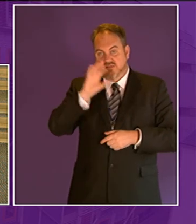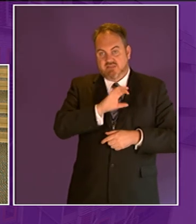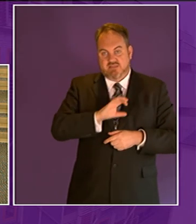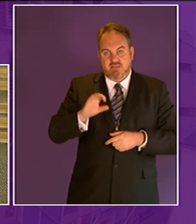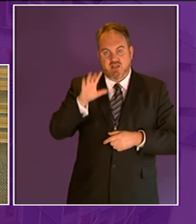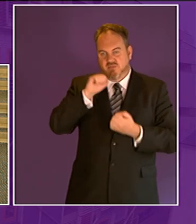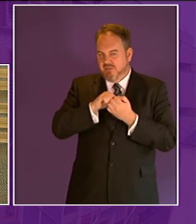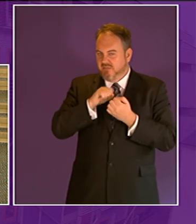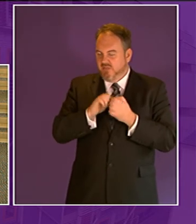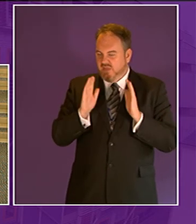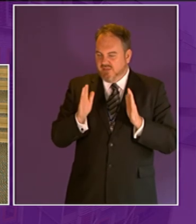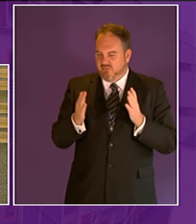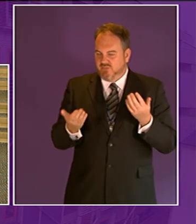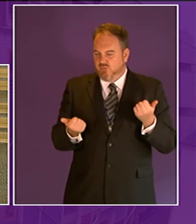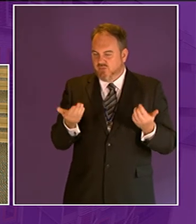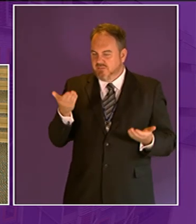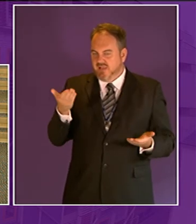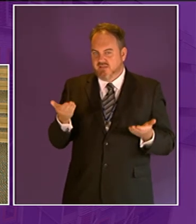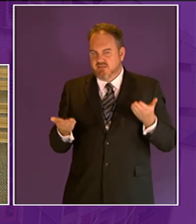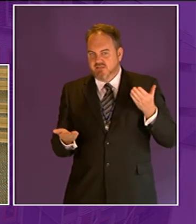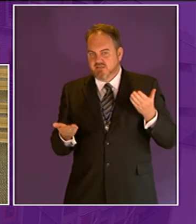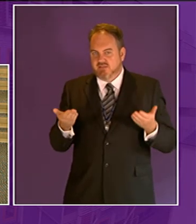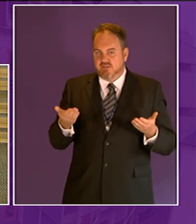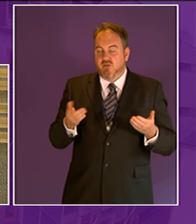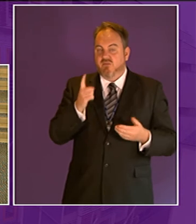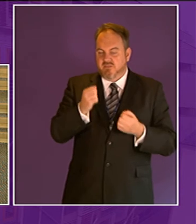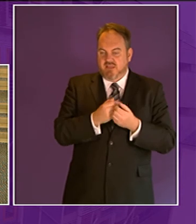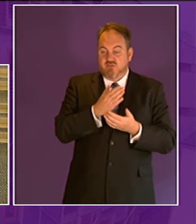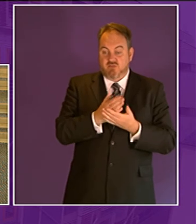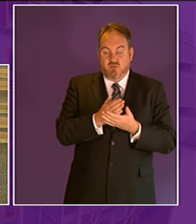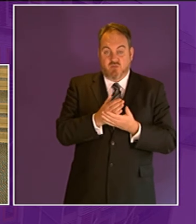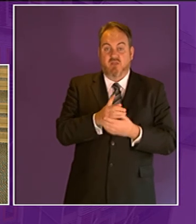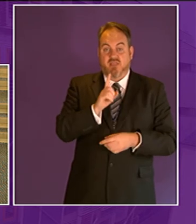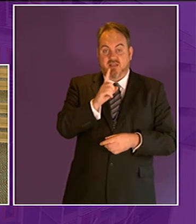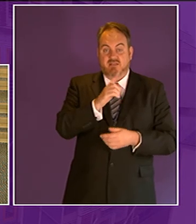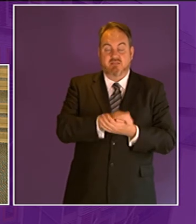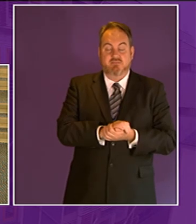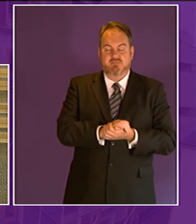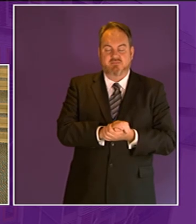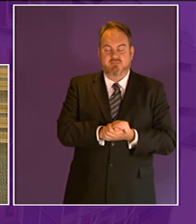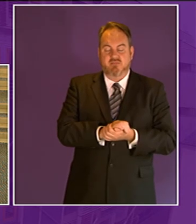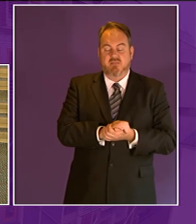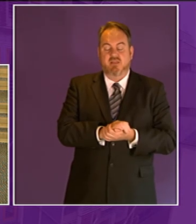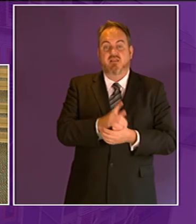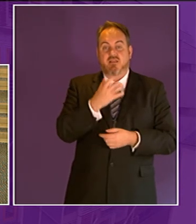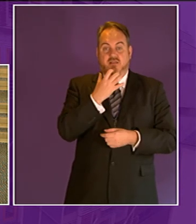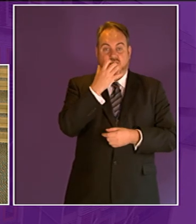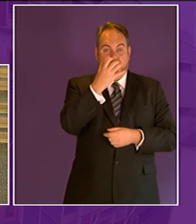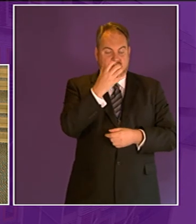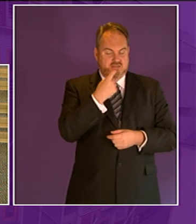in all of these debates and it was meant pointed out by mr whittle is that that balance between the government taking a prescriptive central